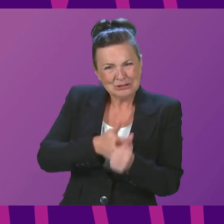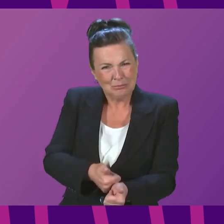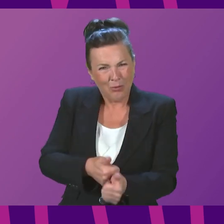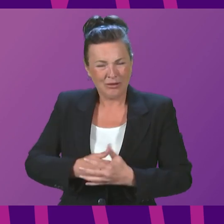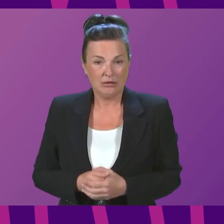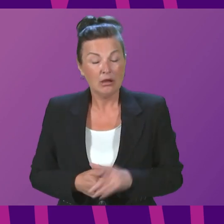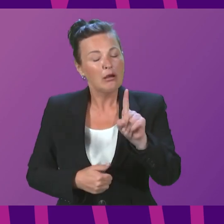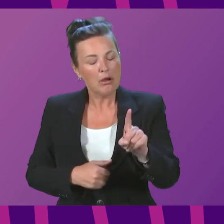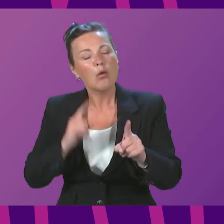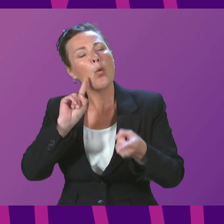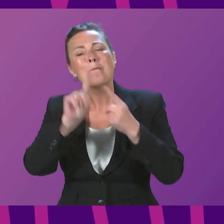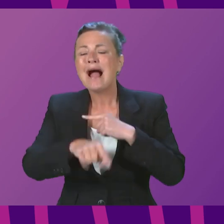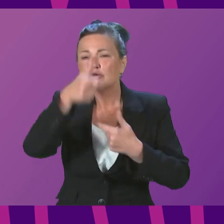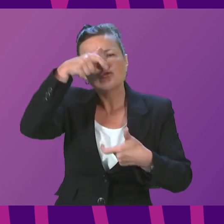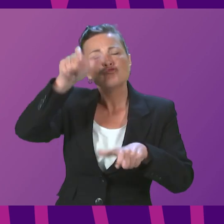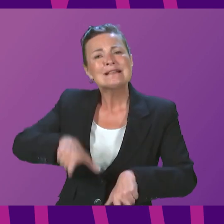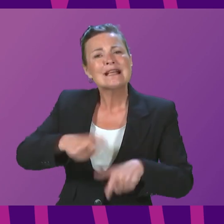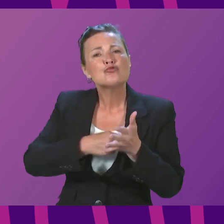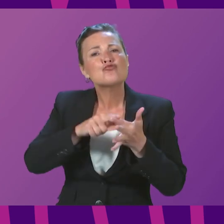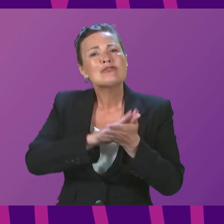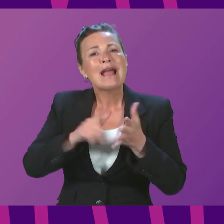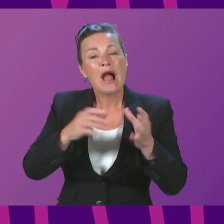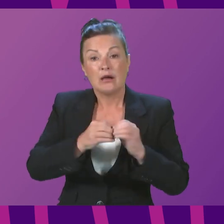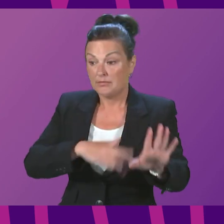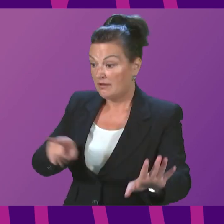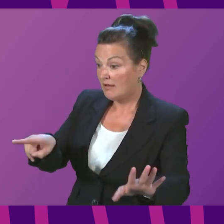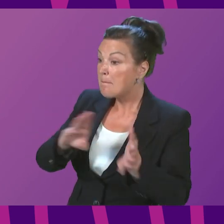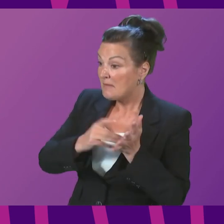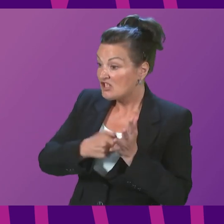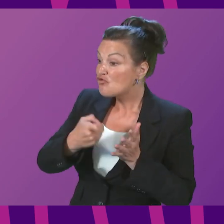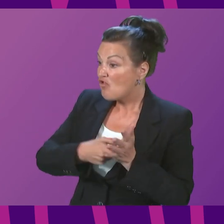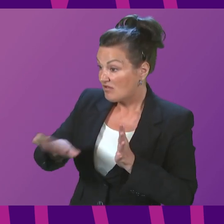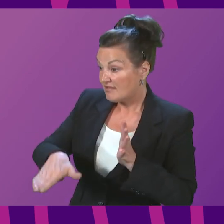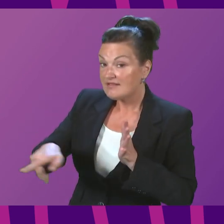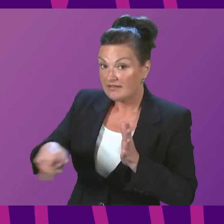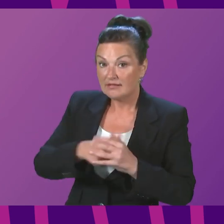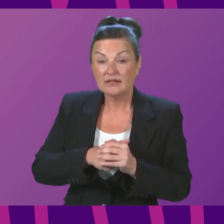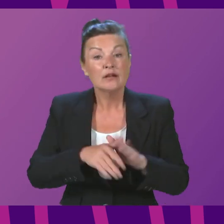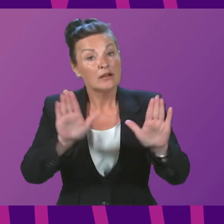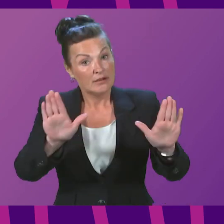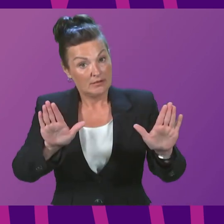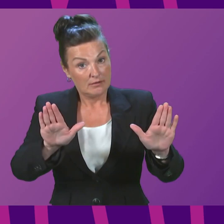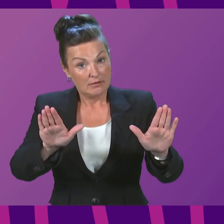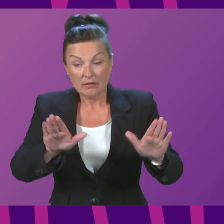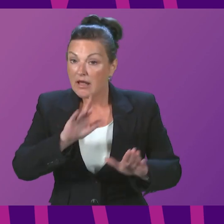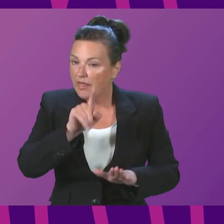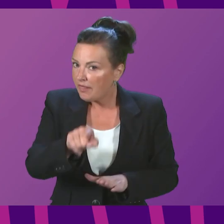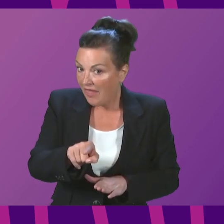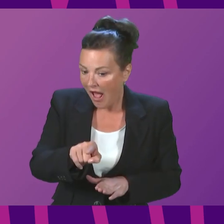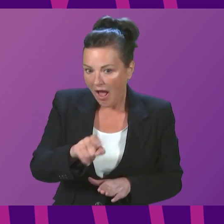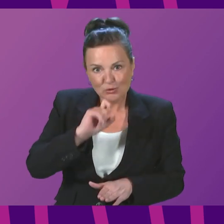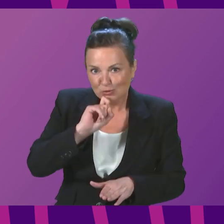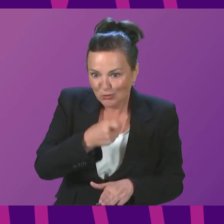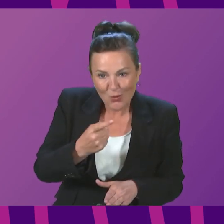residential rehab, again, I think important, though, Mr. Robber's question is it doesn't take account of the recent investments